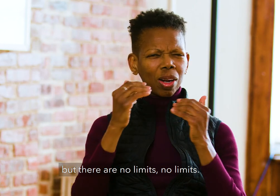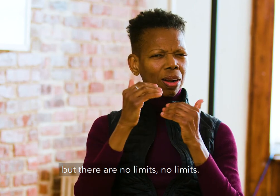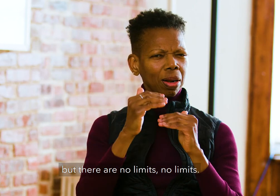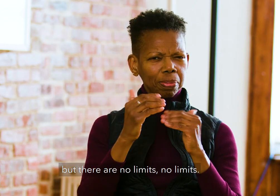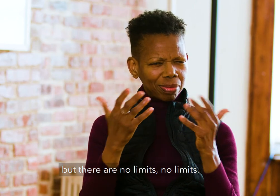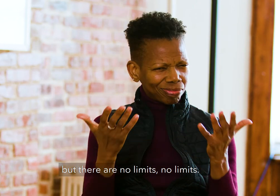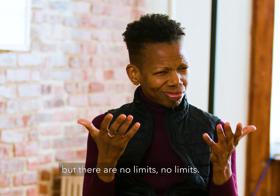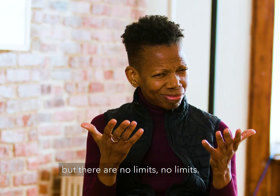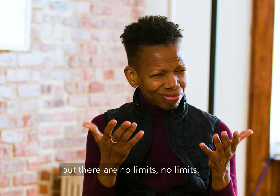No limits.